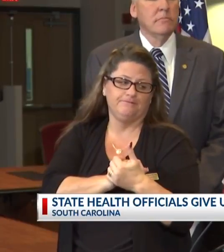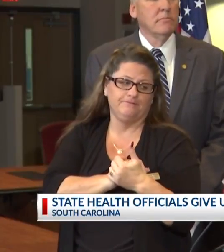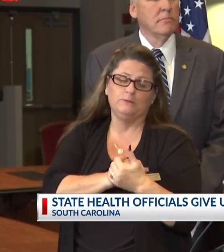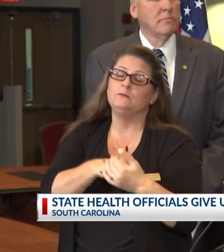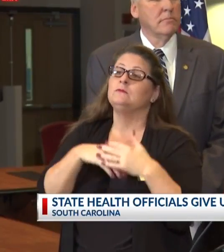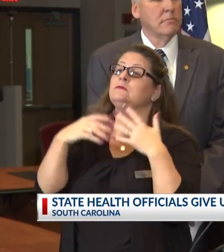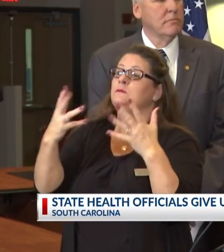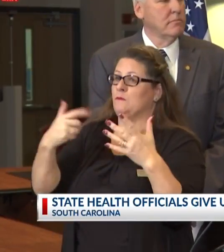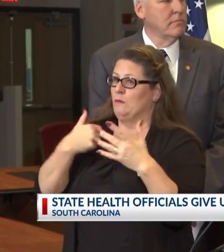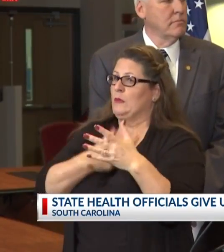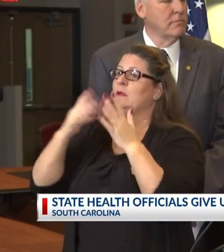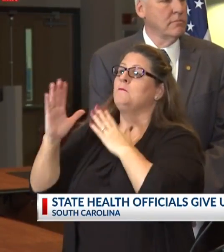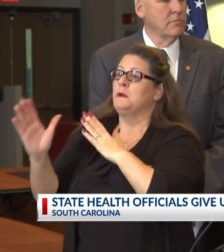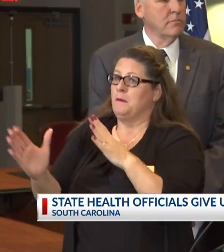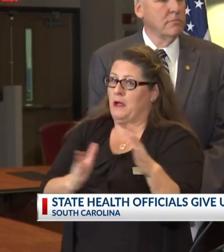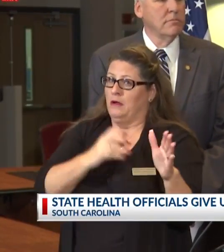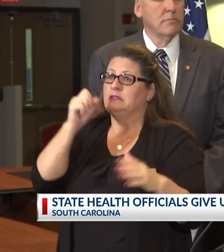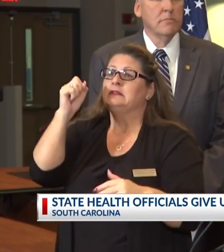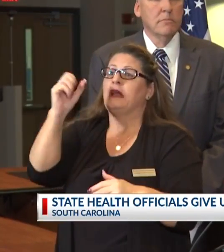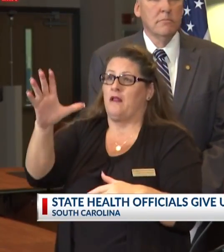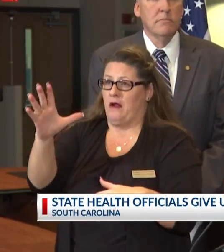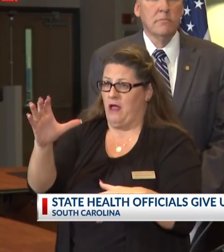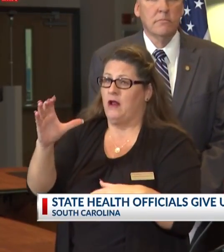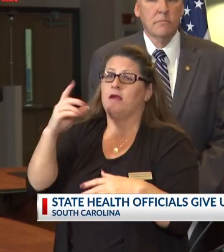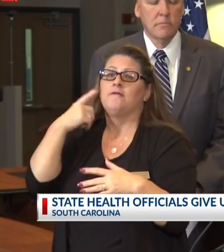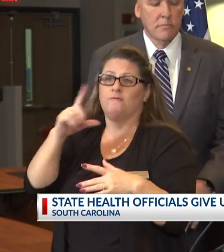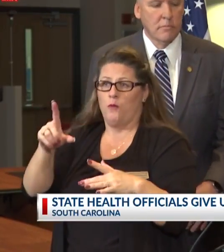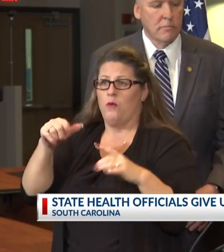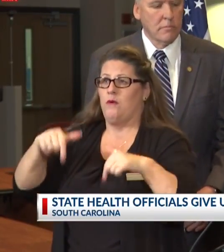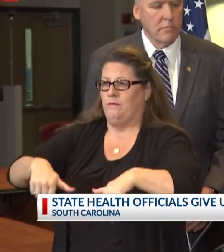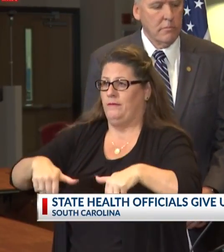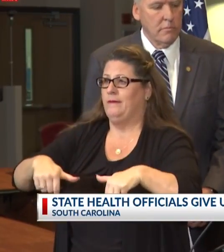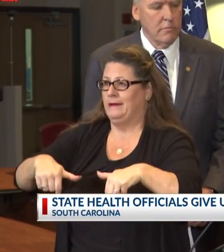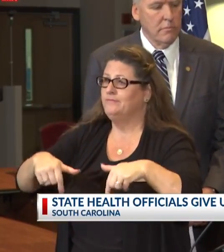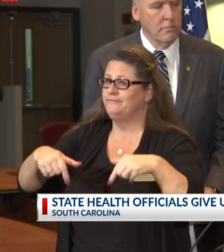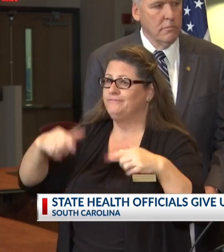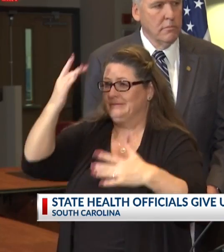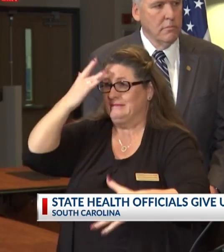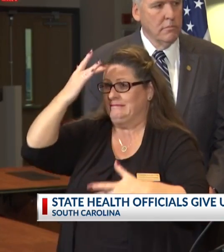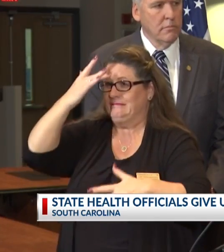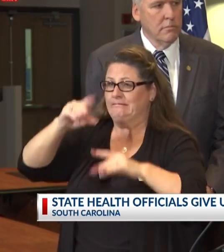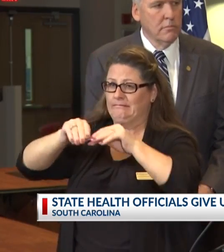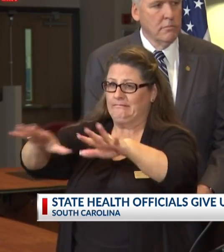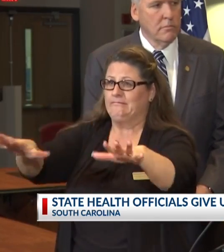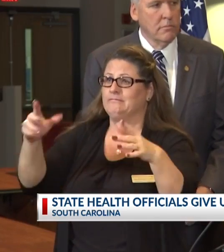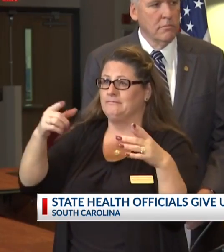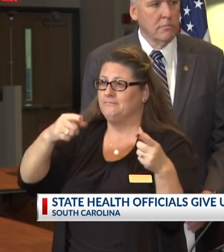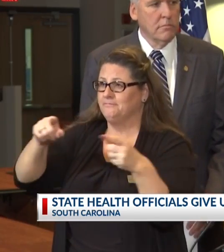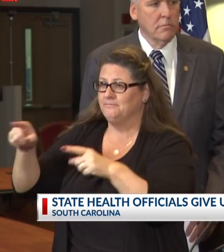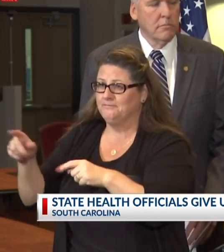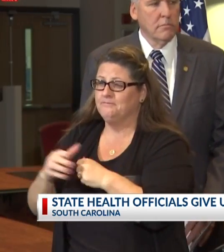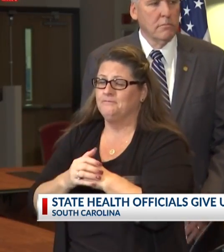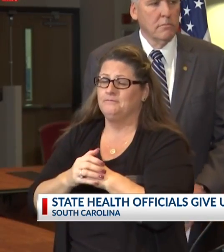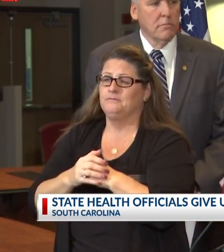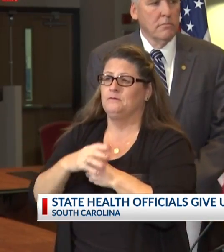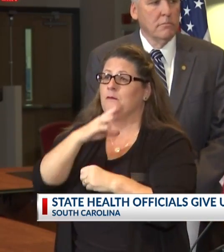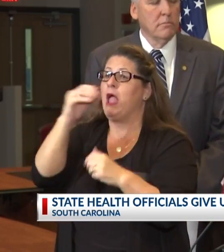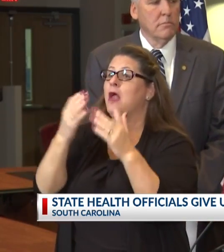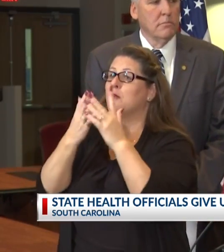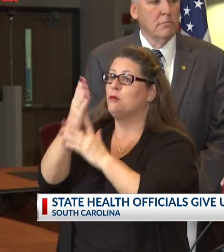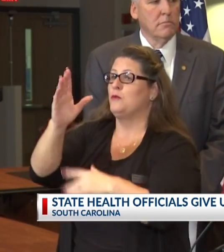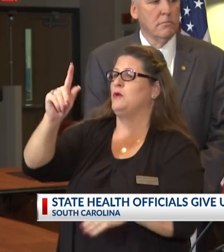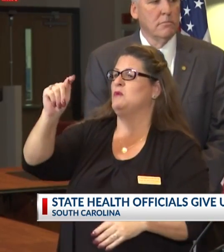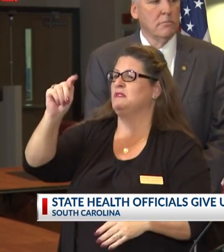So we've been preparing in South Carolina for events like these and been prepared to address them through telemedicine.